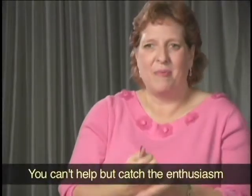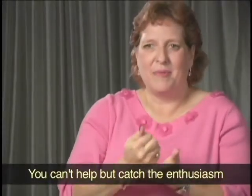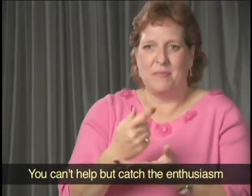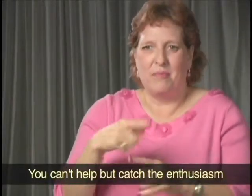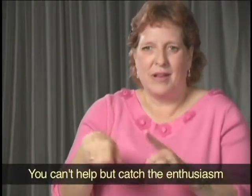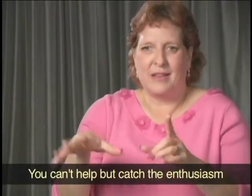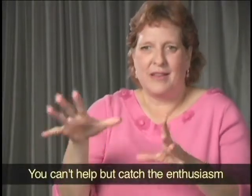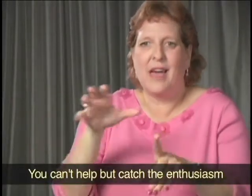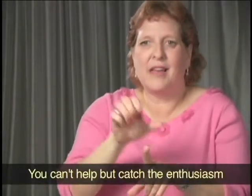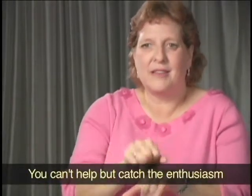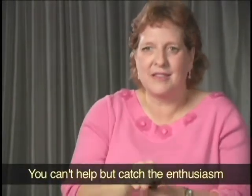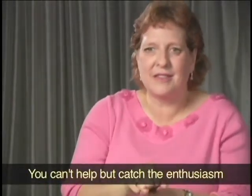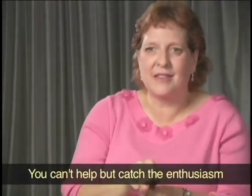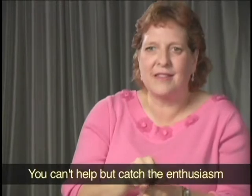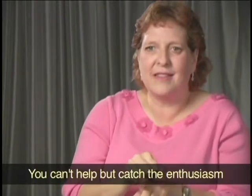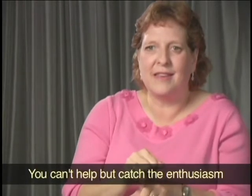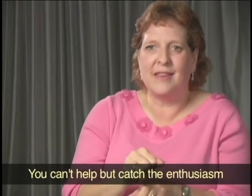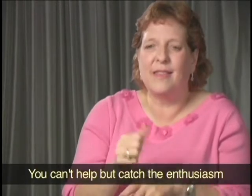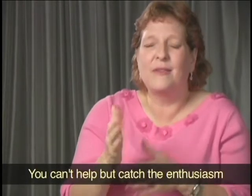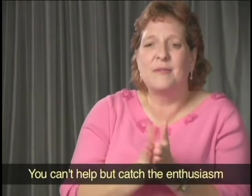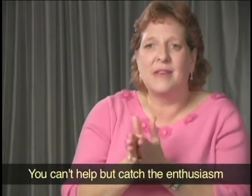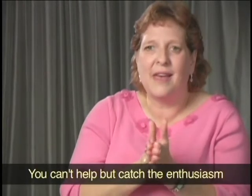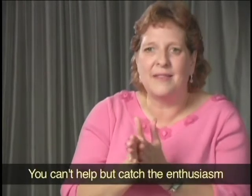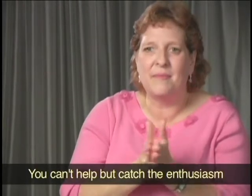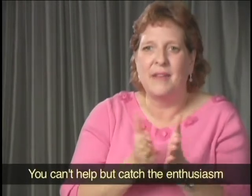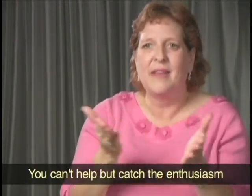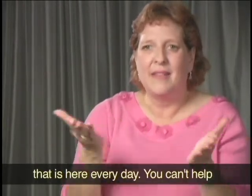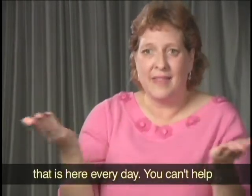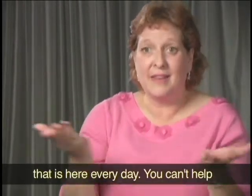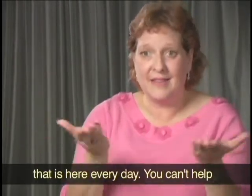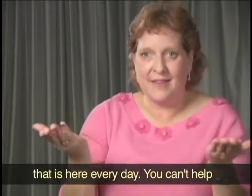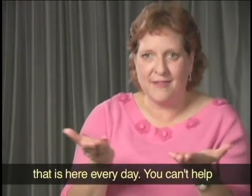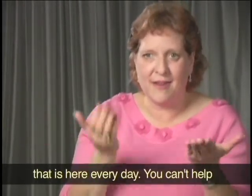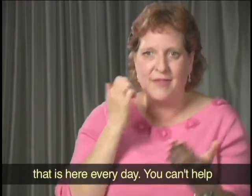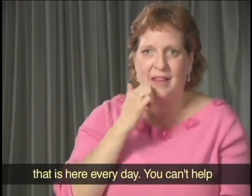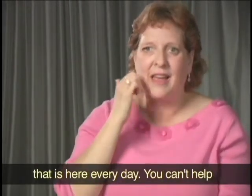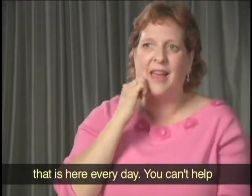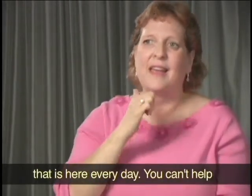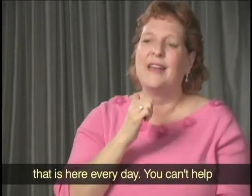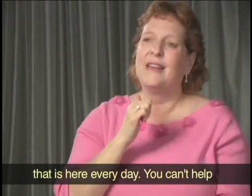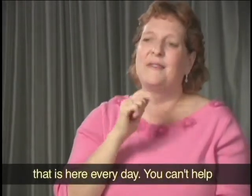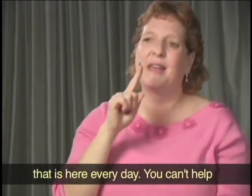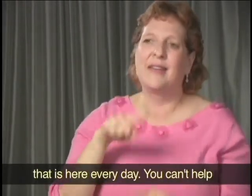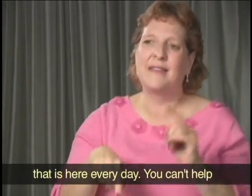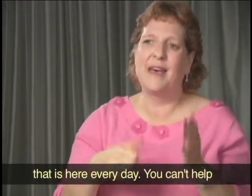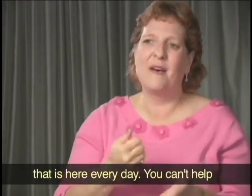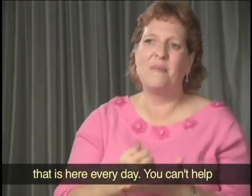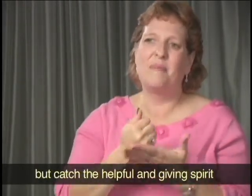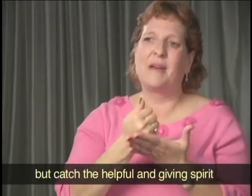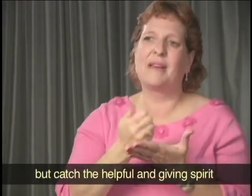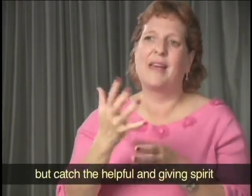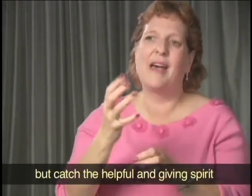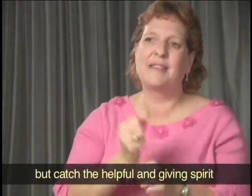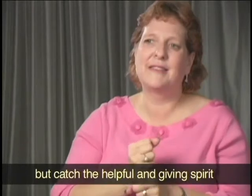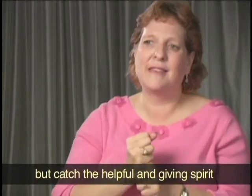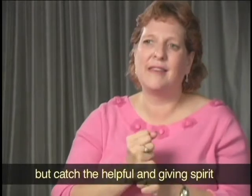but catch the enthusiasm that is here every day. You can't help but catch the